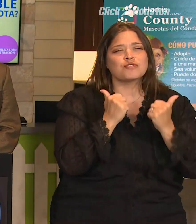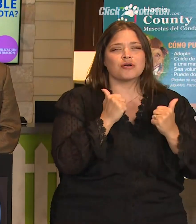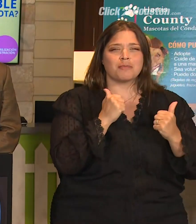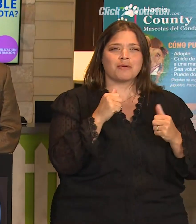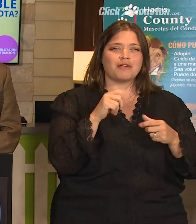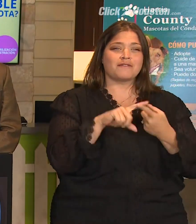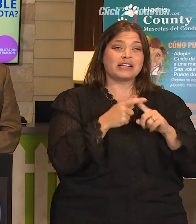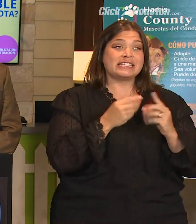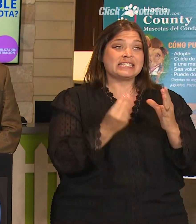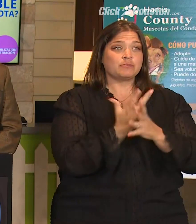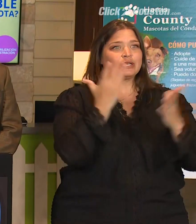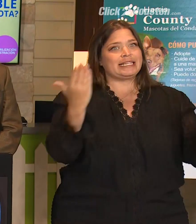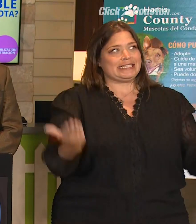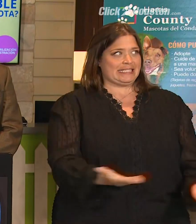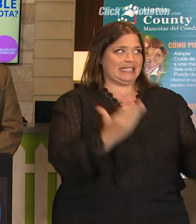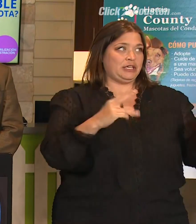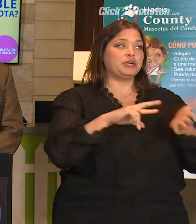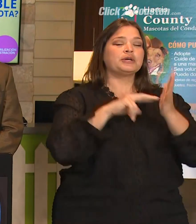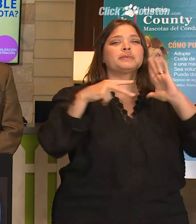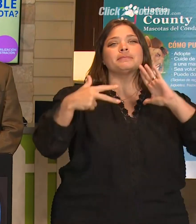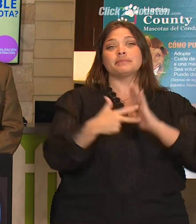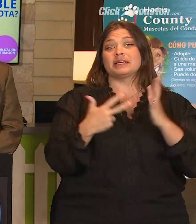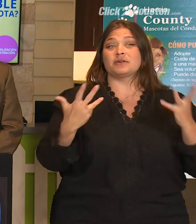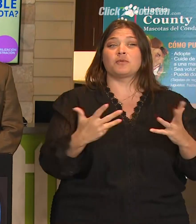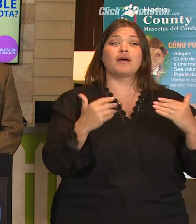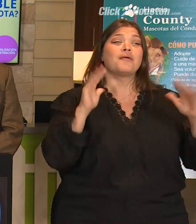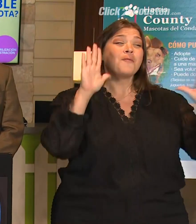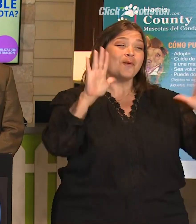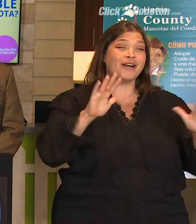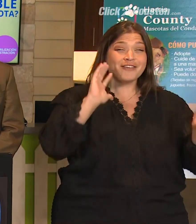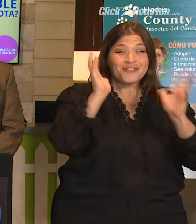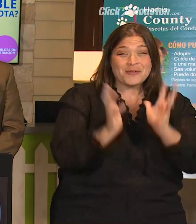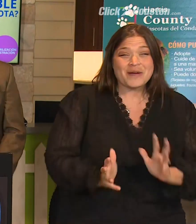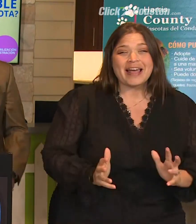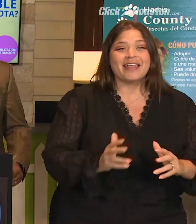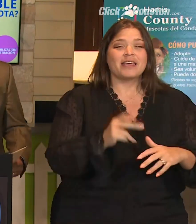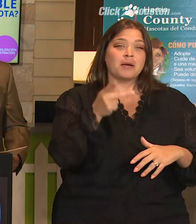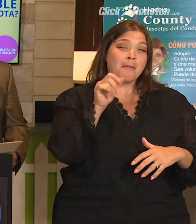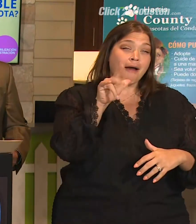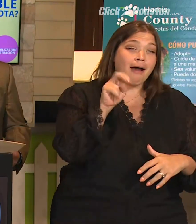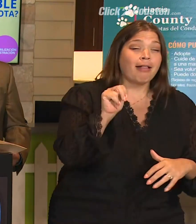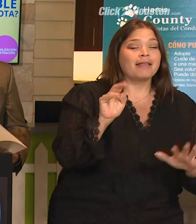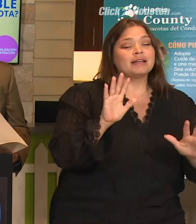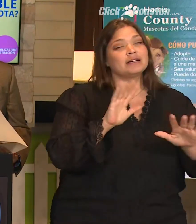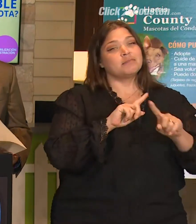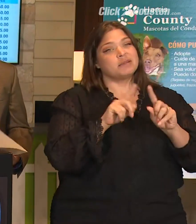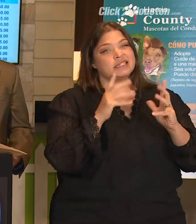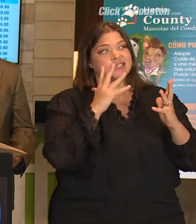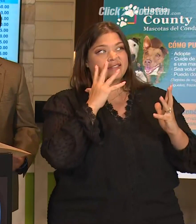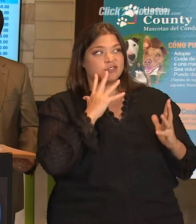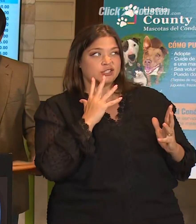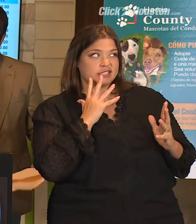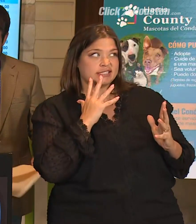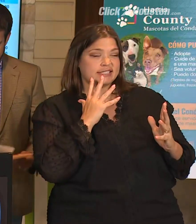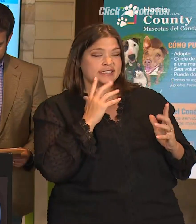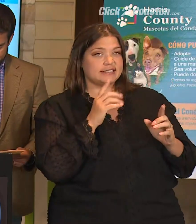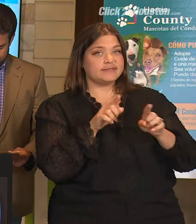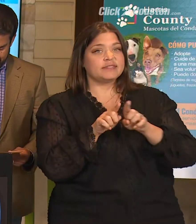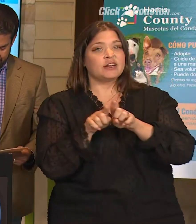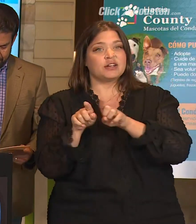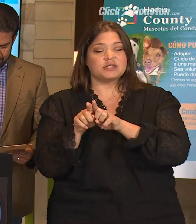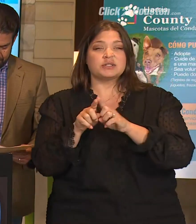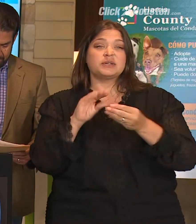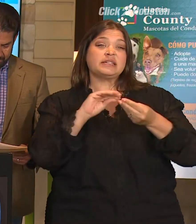Spring is here, and with it we have great weather and pollen, but sadly also a huge